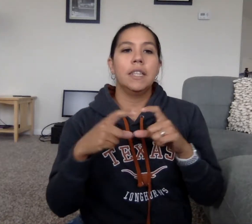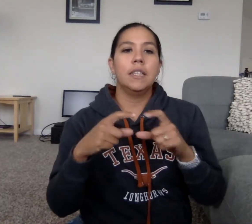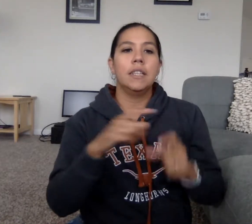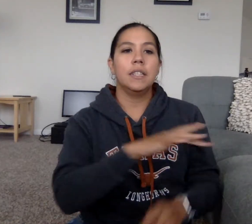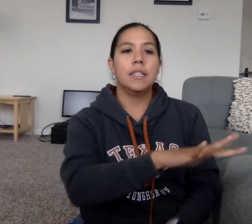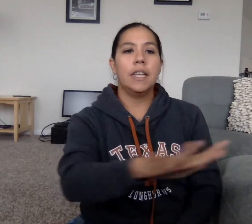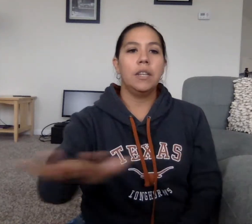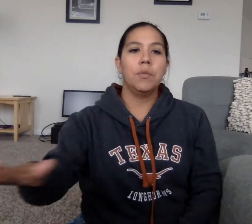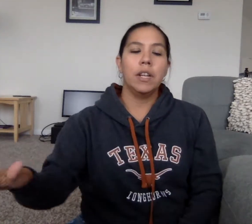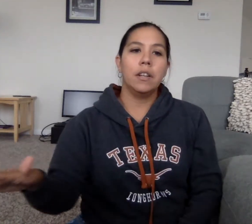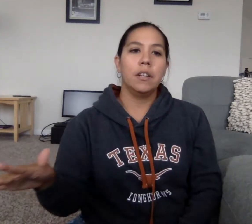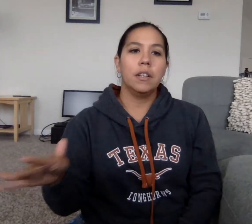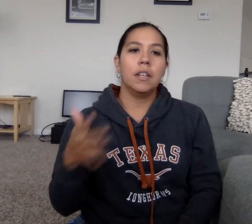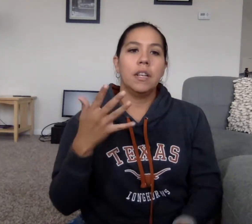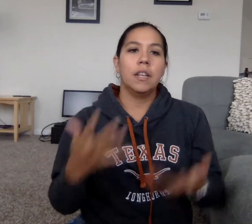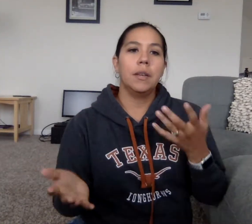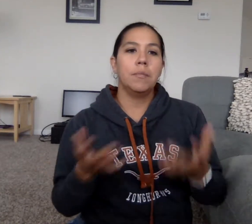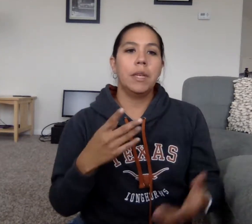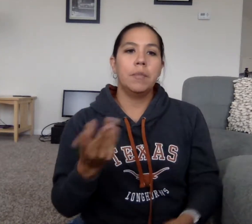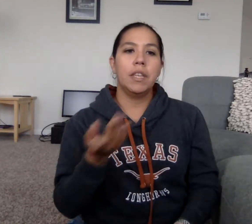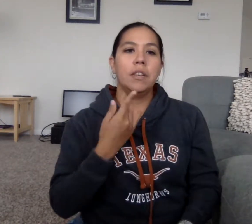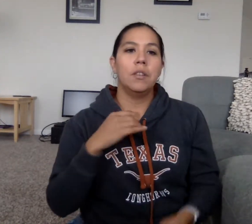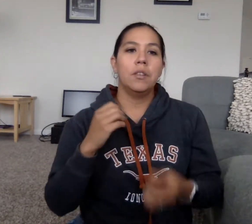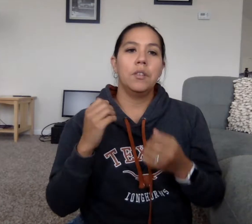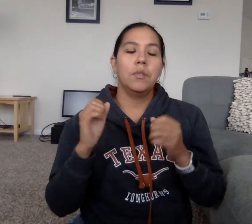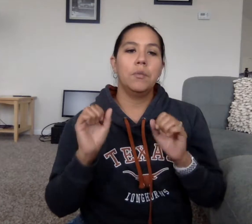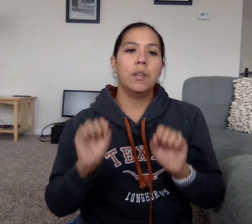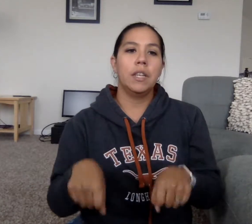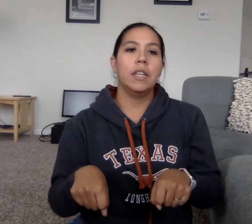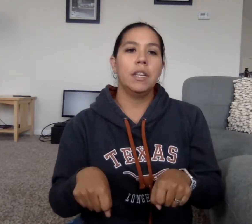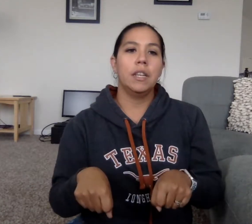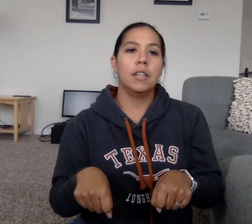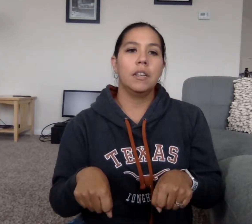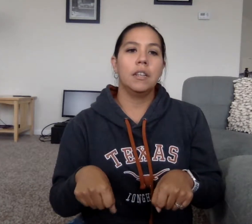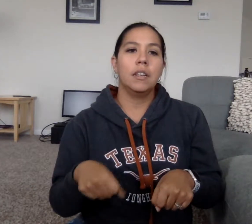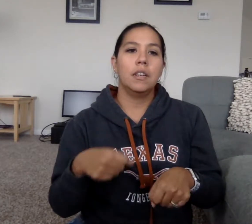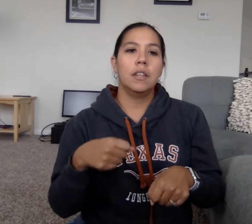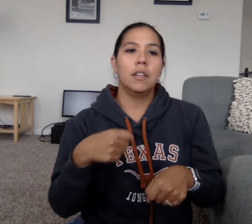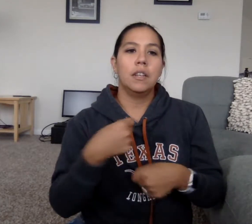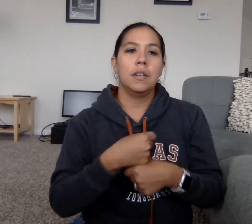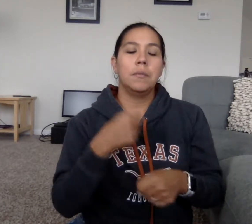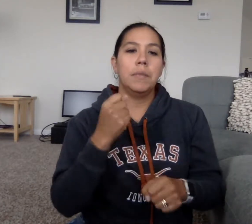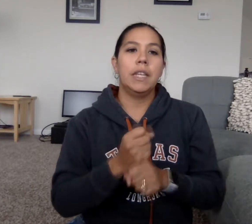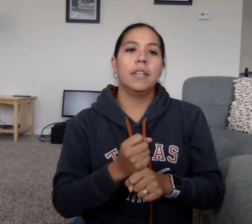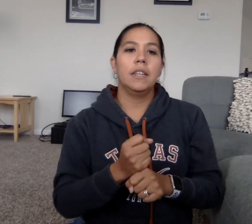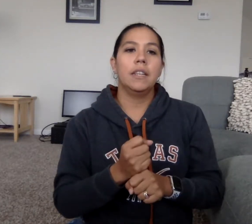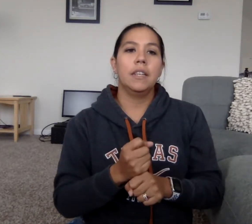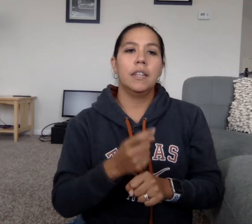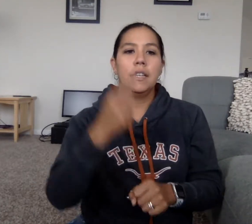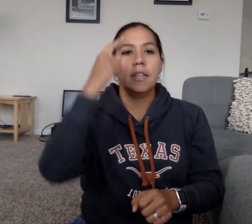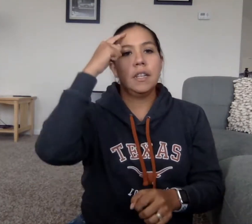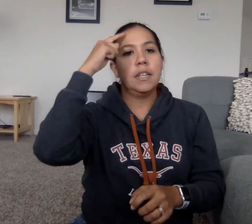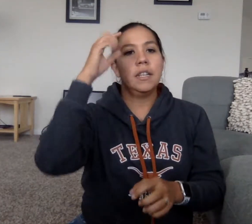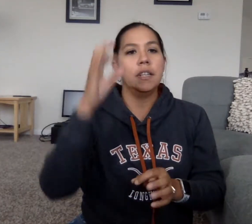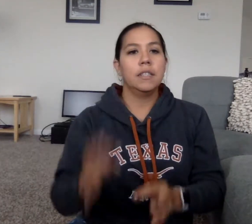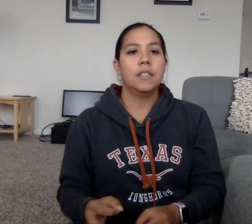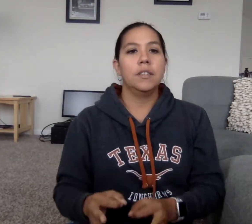to anywhere. Maybe we can make a deal.